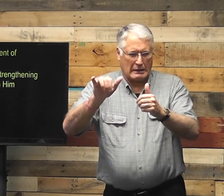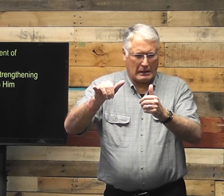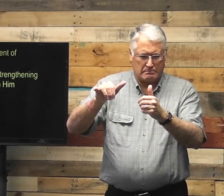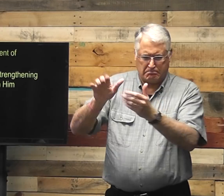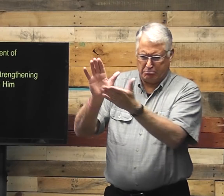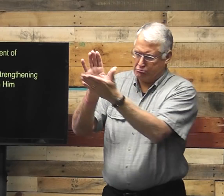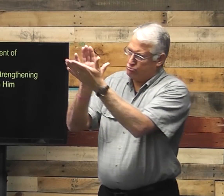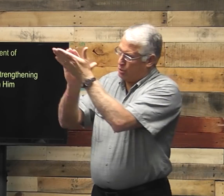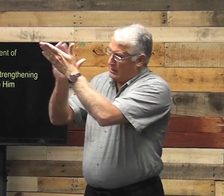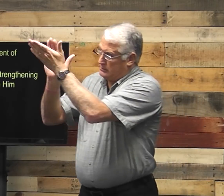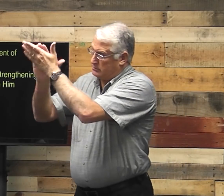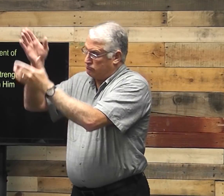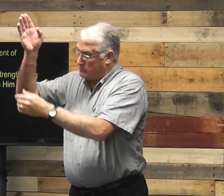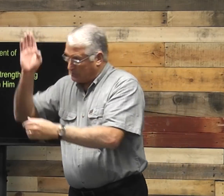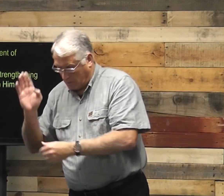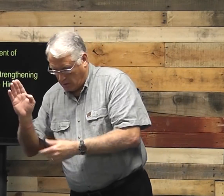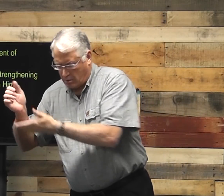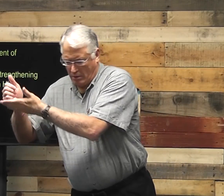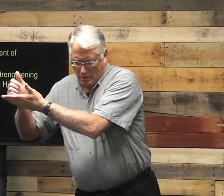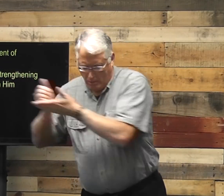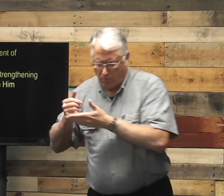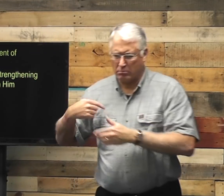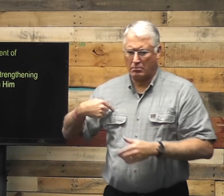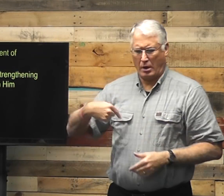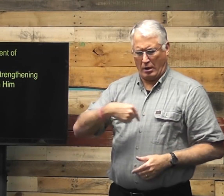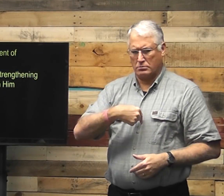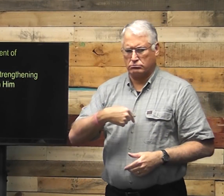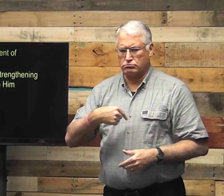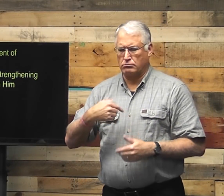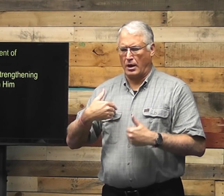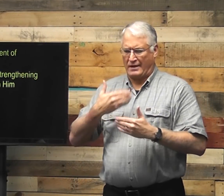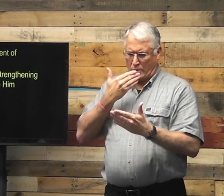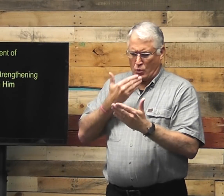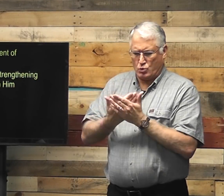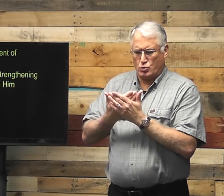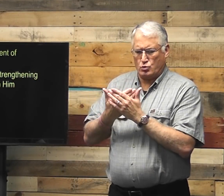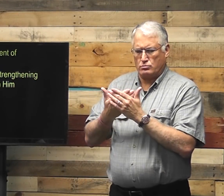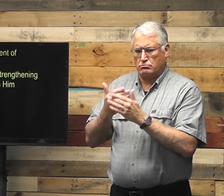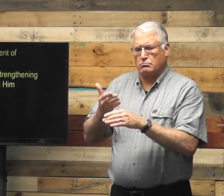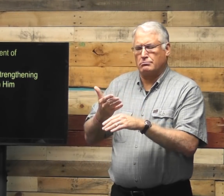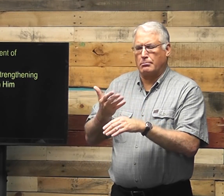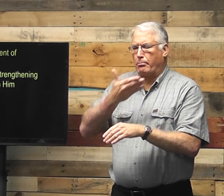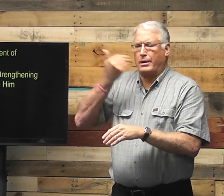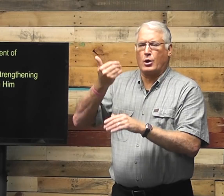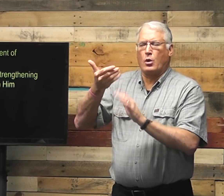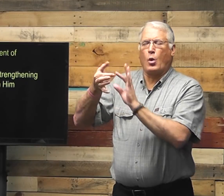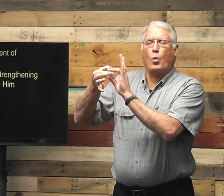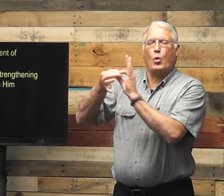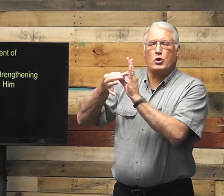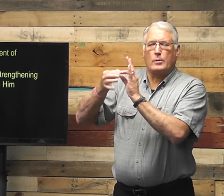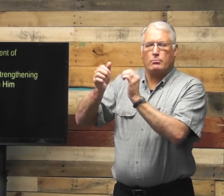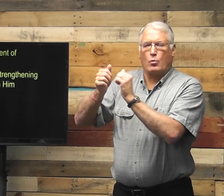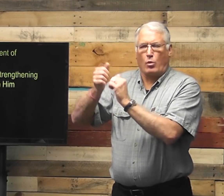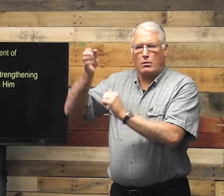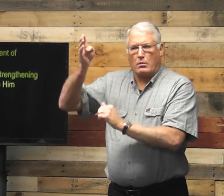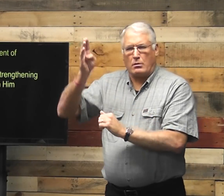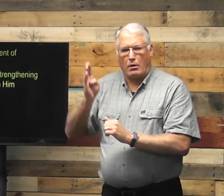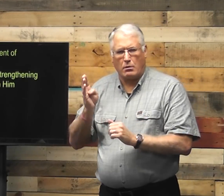how does that help us have a better relationship with